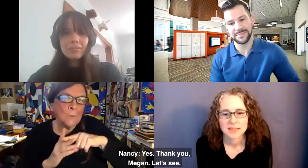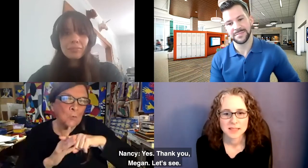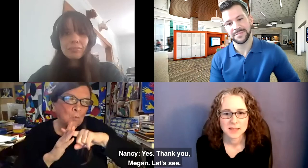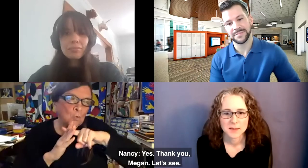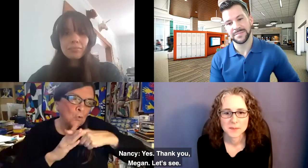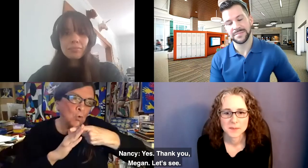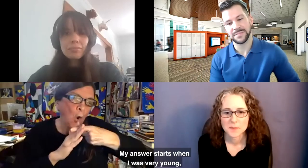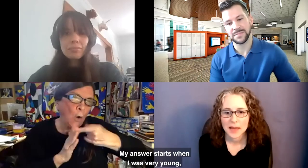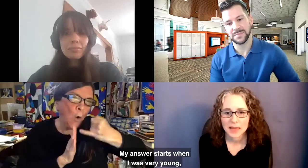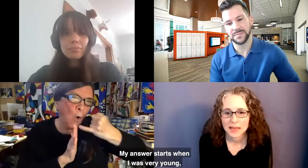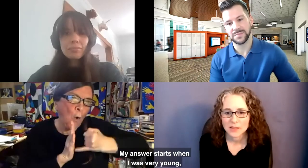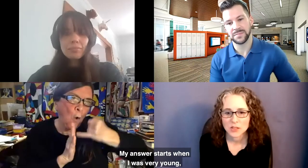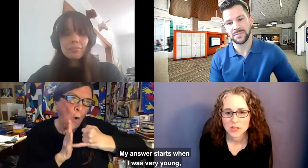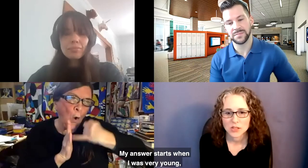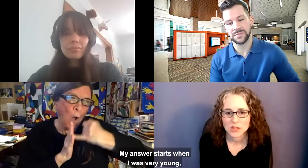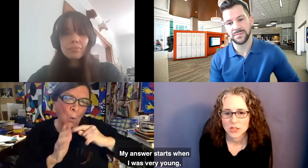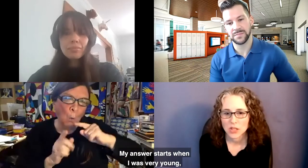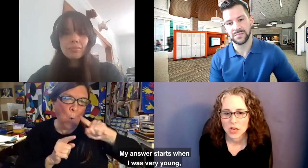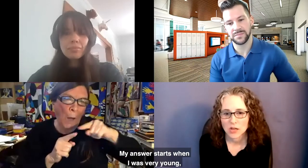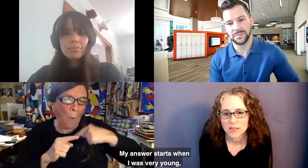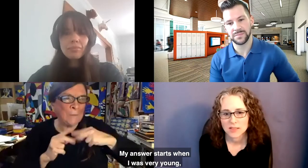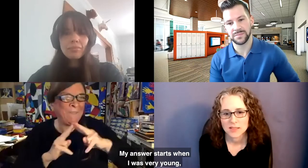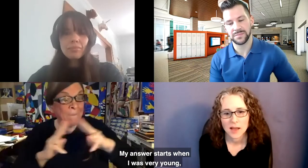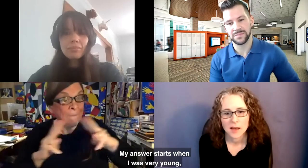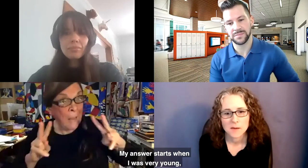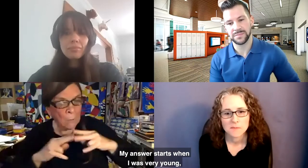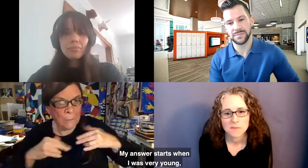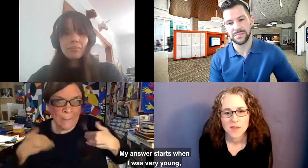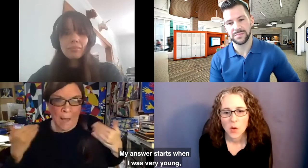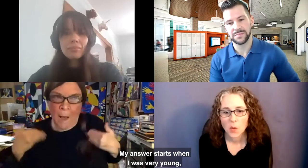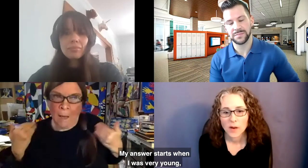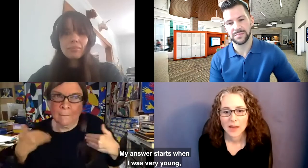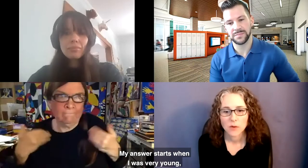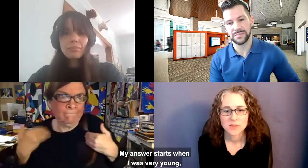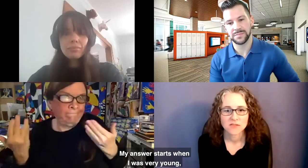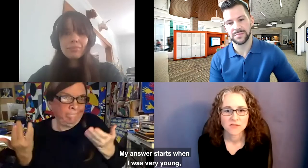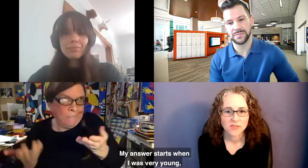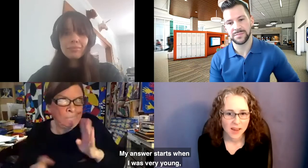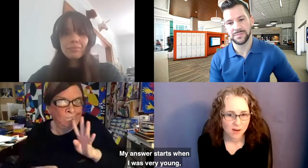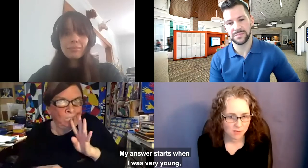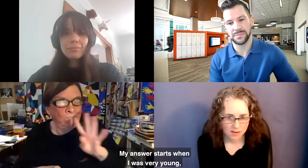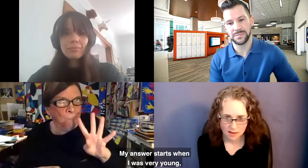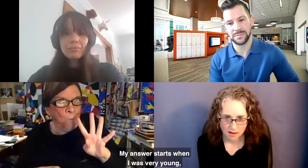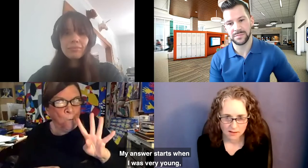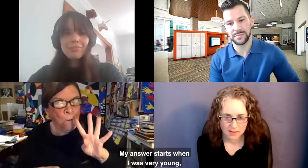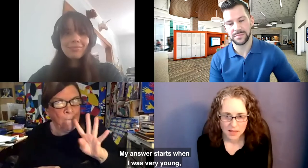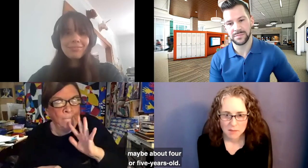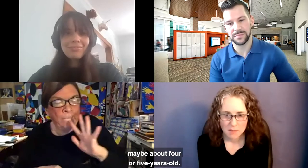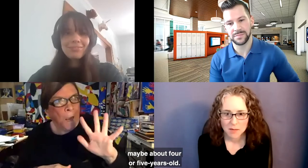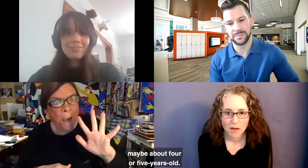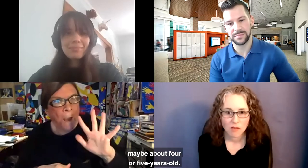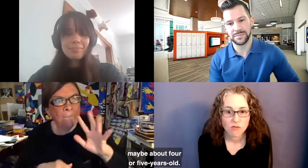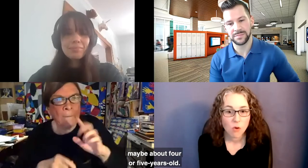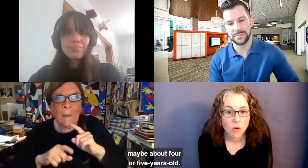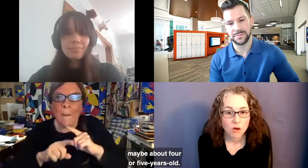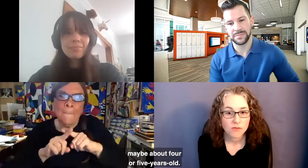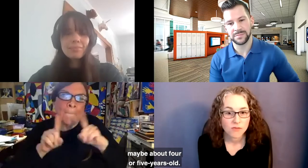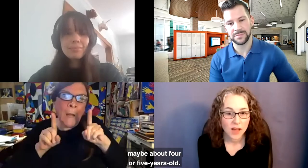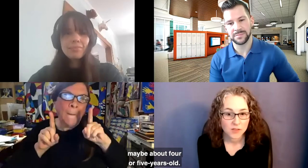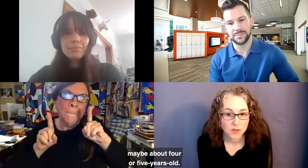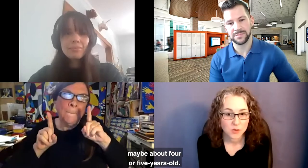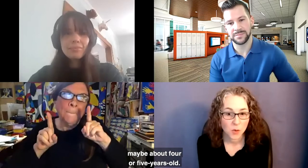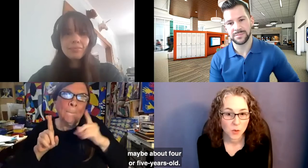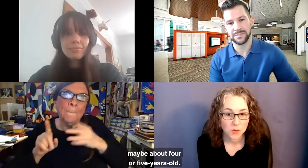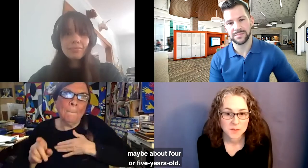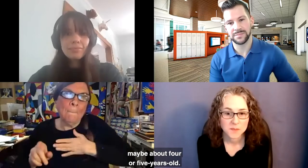Let's see. My answer starts when I was very young, maybe about four or